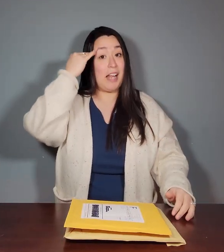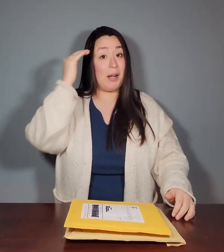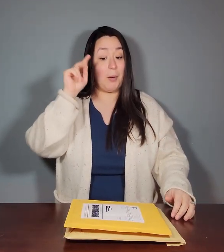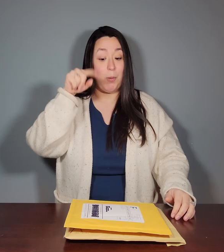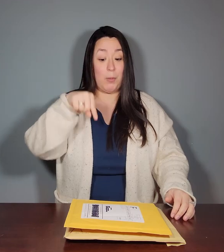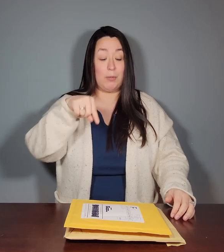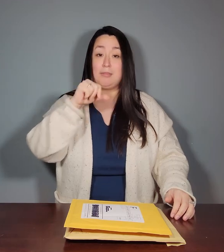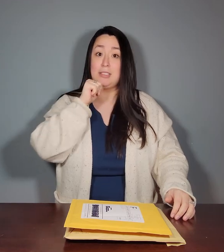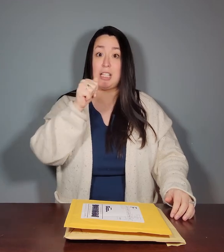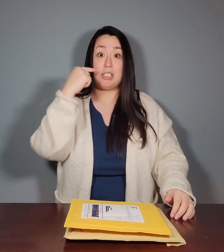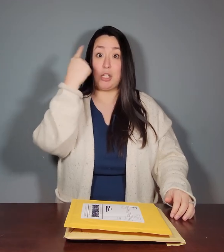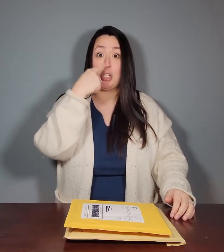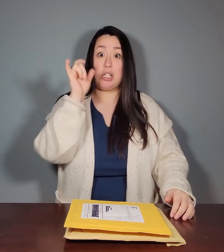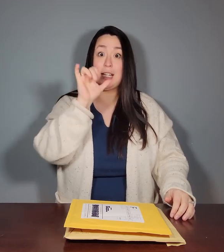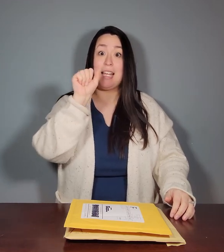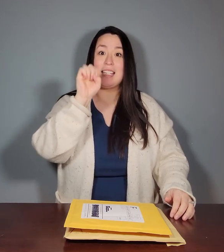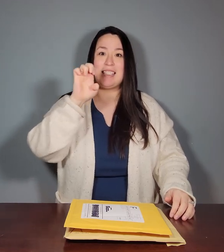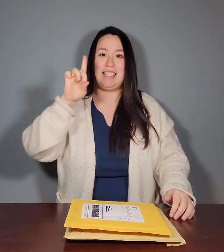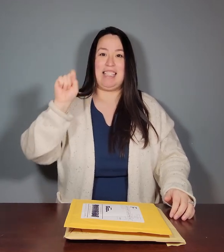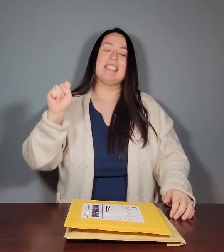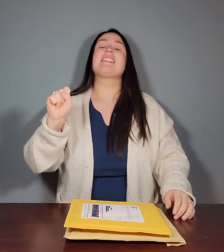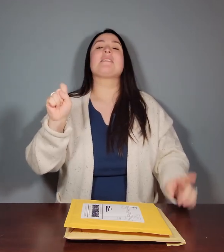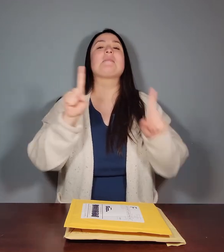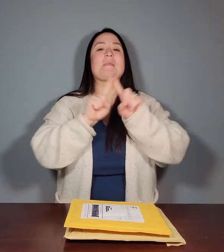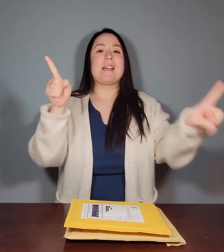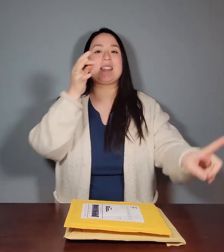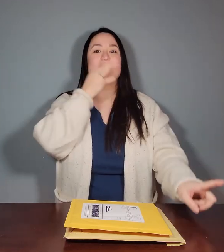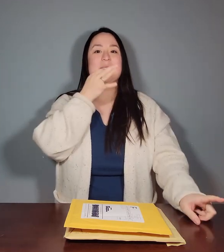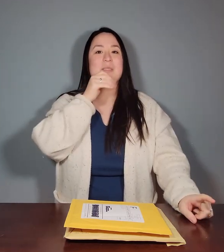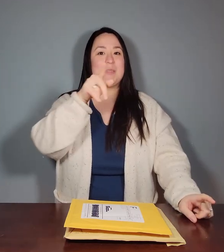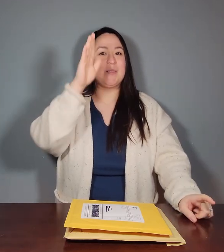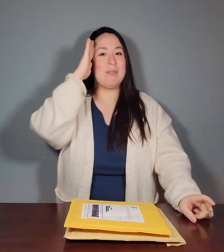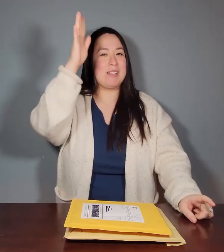Now, I know that this doesn't look like seeds, but soon you'll see what I mean.